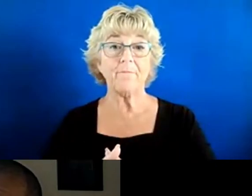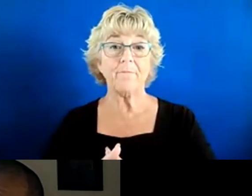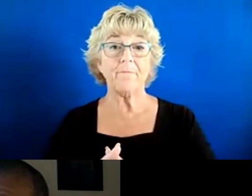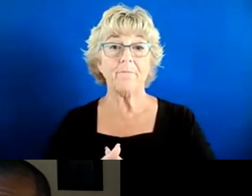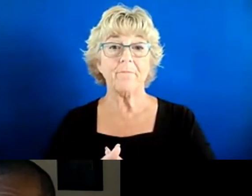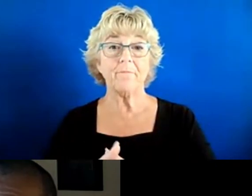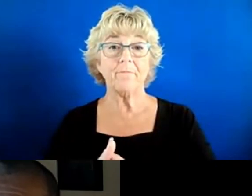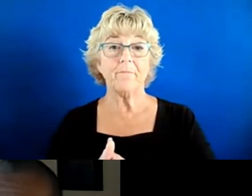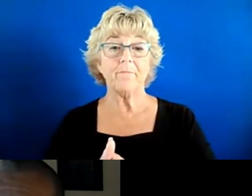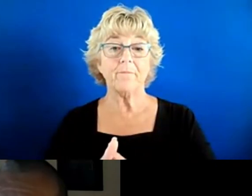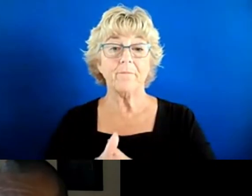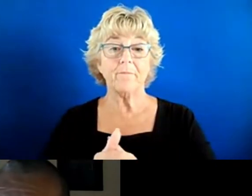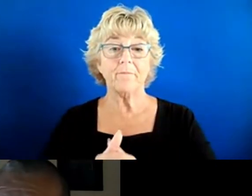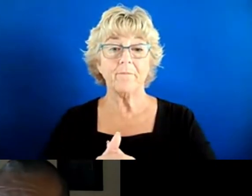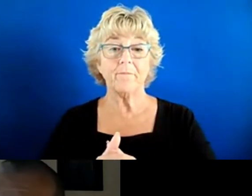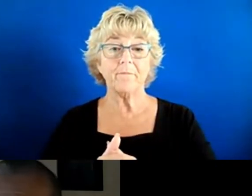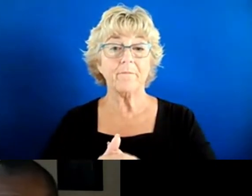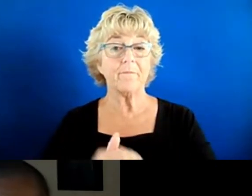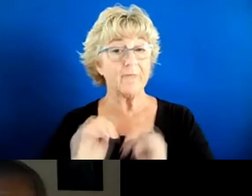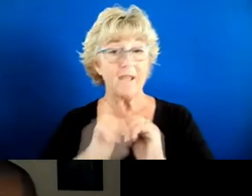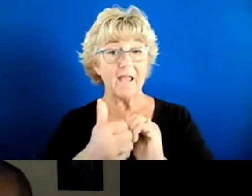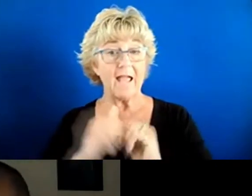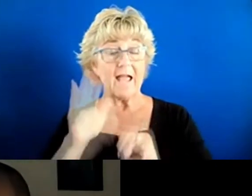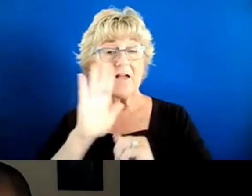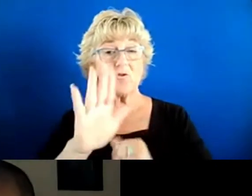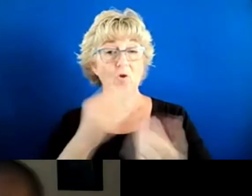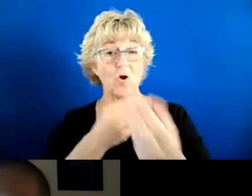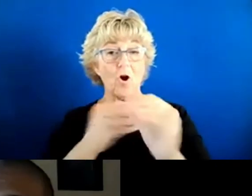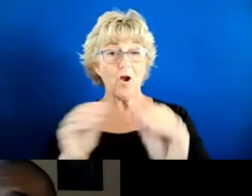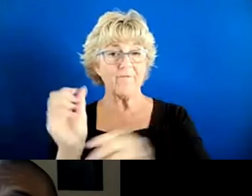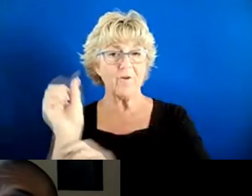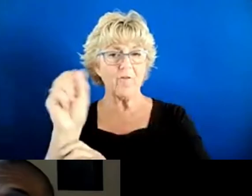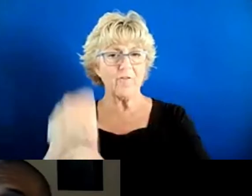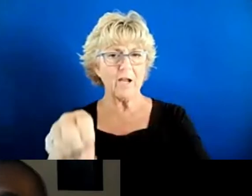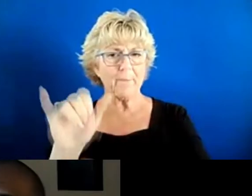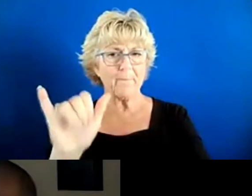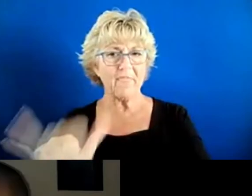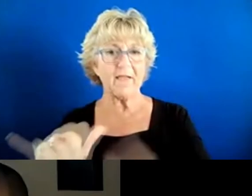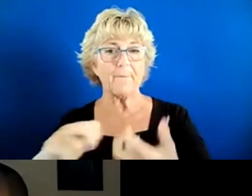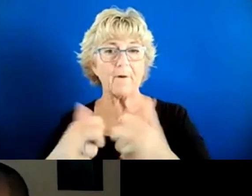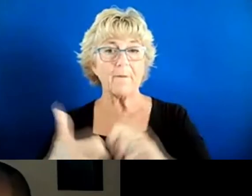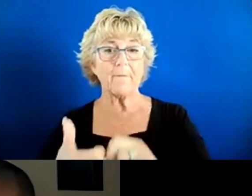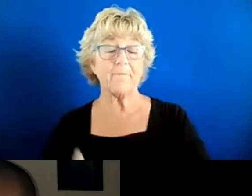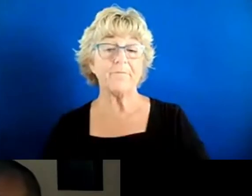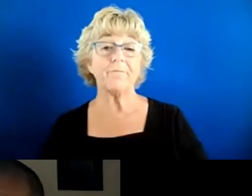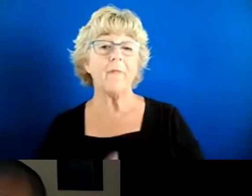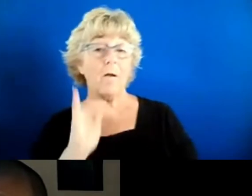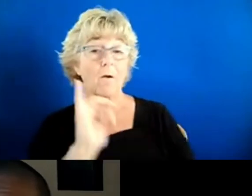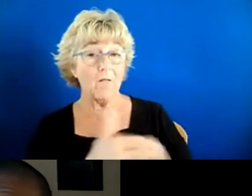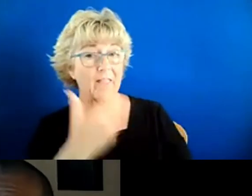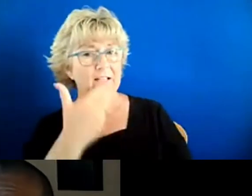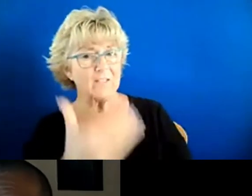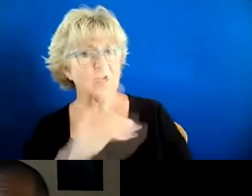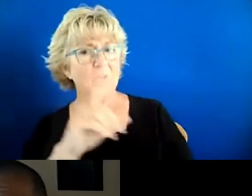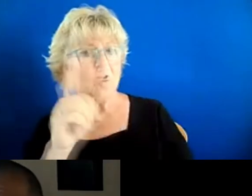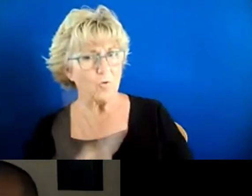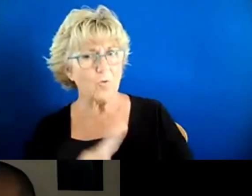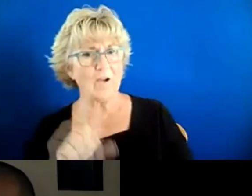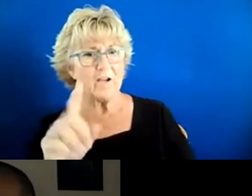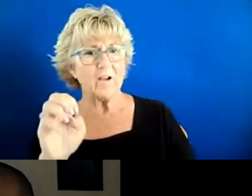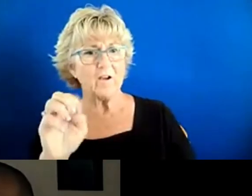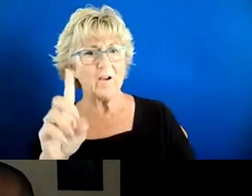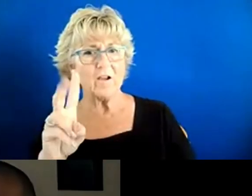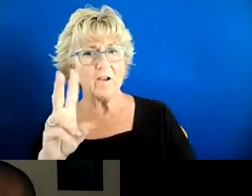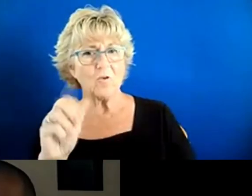How did your office overcome that? So, that's a great question, Eduardo. I agree. I